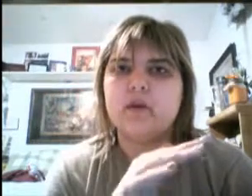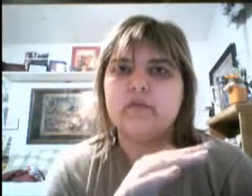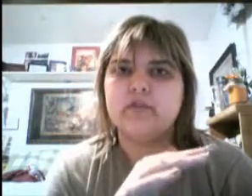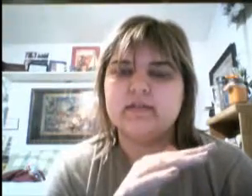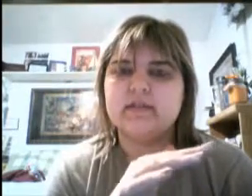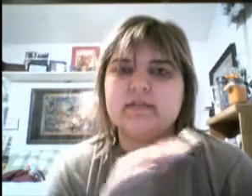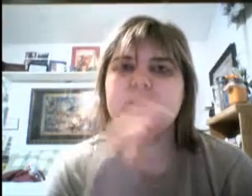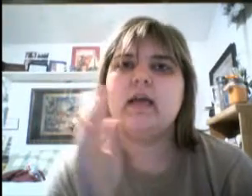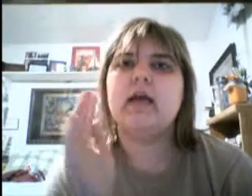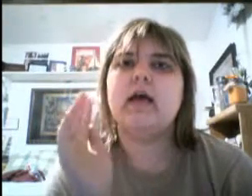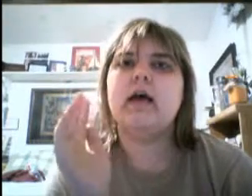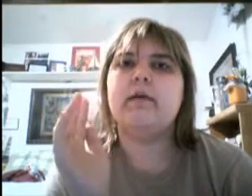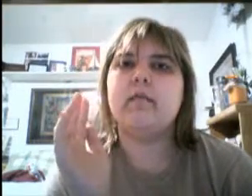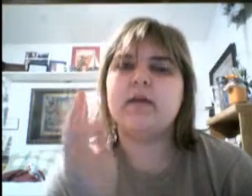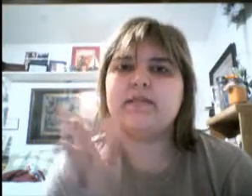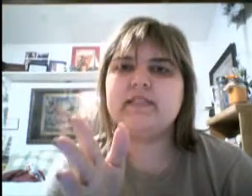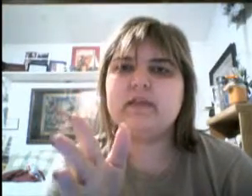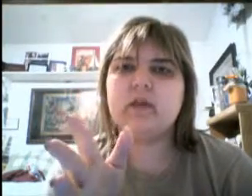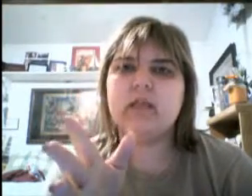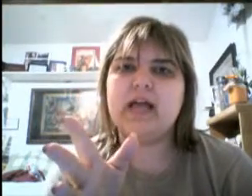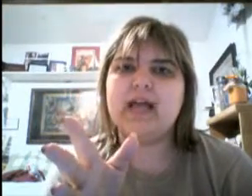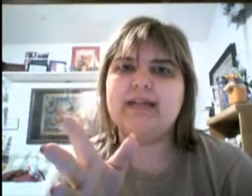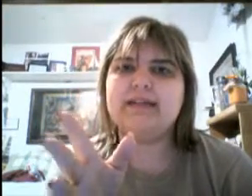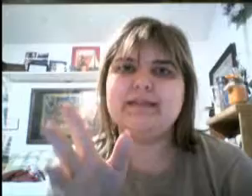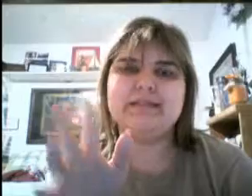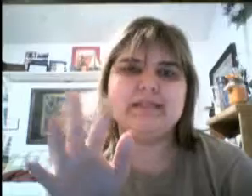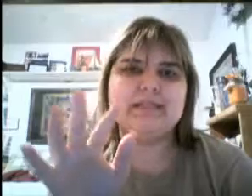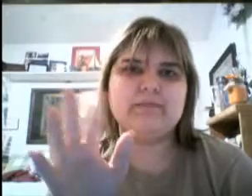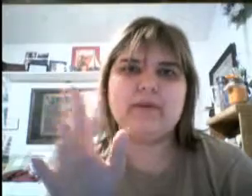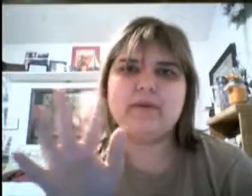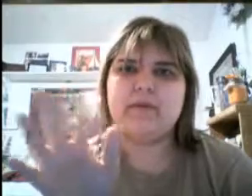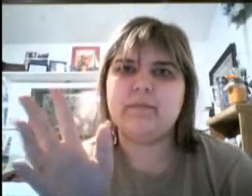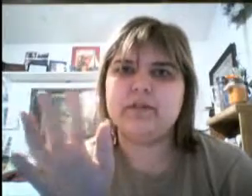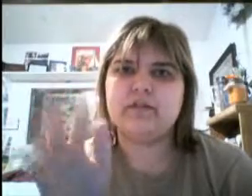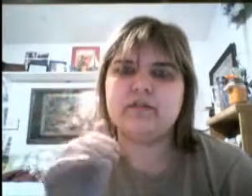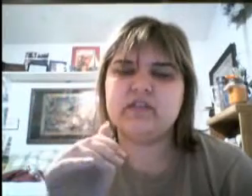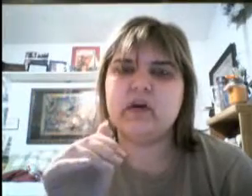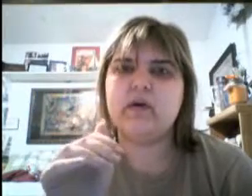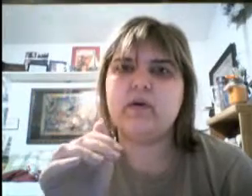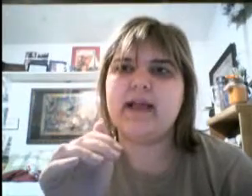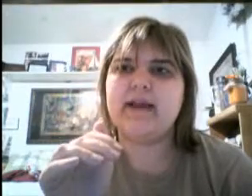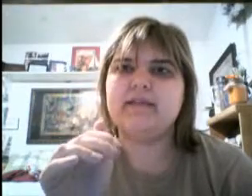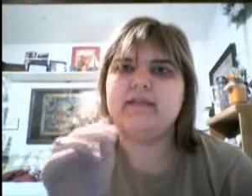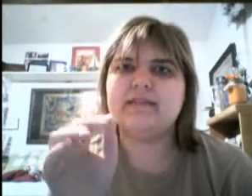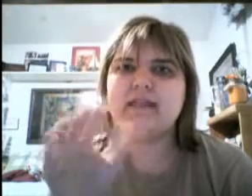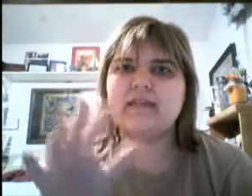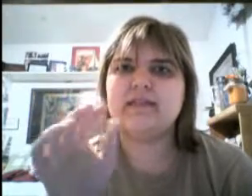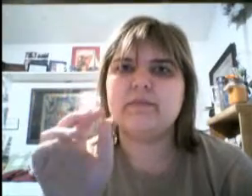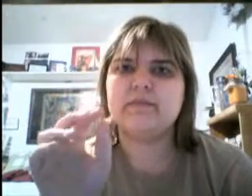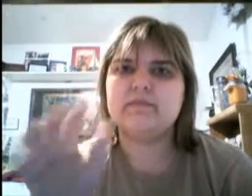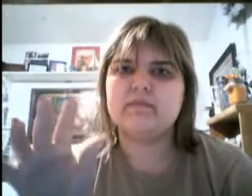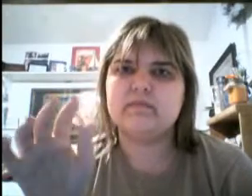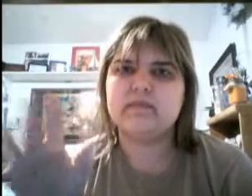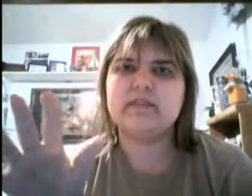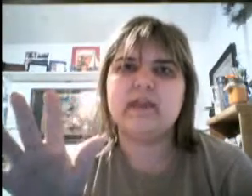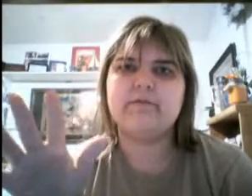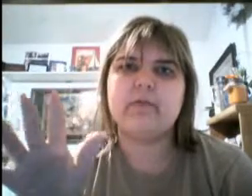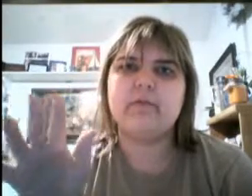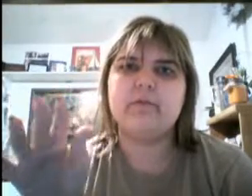Comic-Con Justice. Um, the one I've seen online is maybe about a minute or so, and it's got some stuff from the